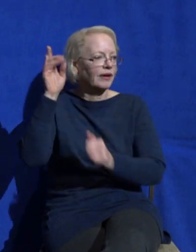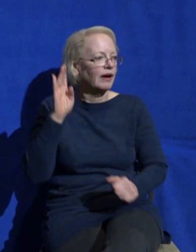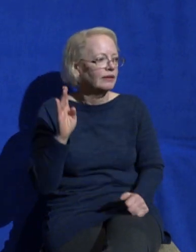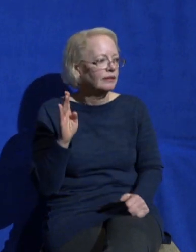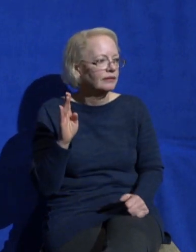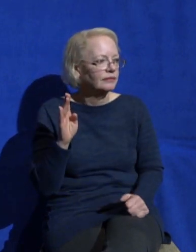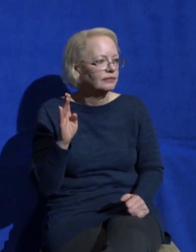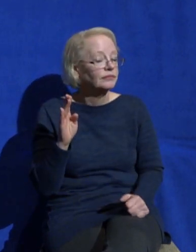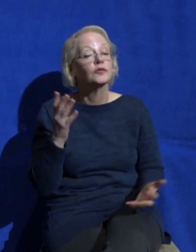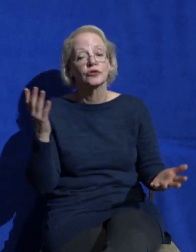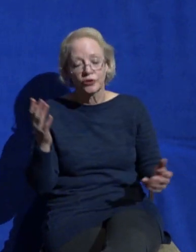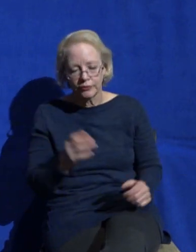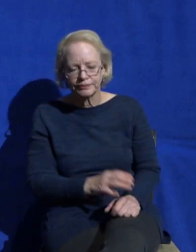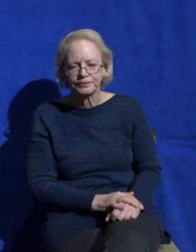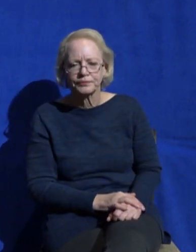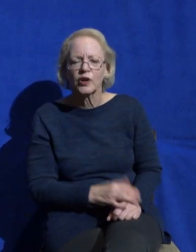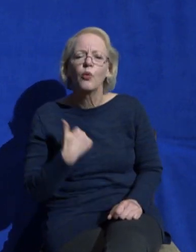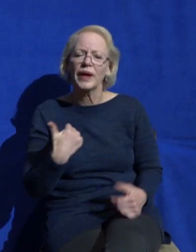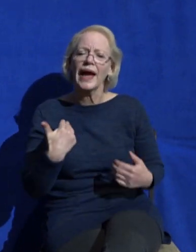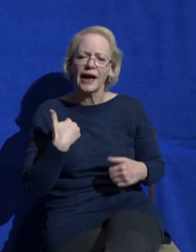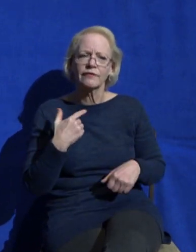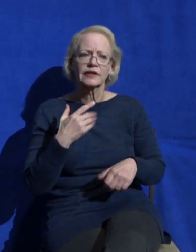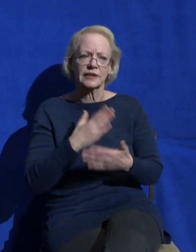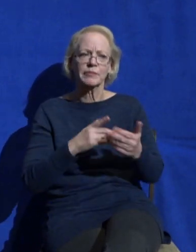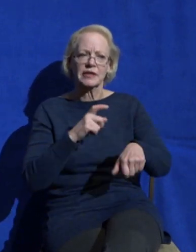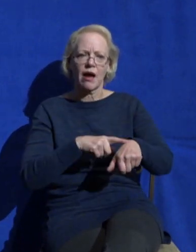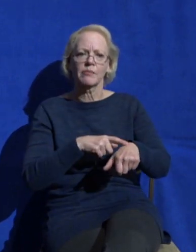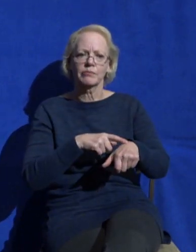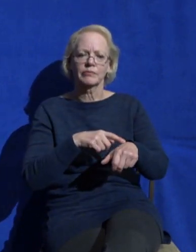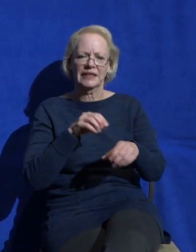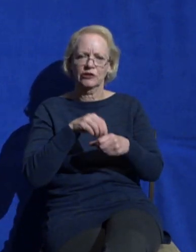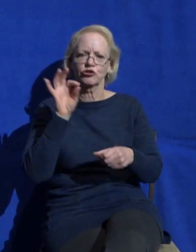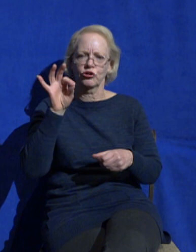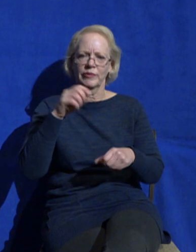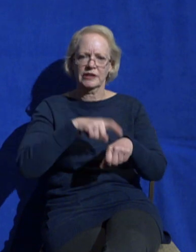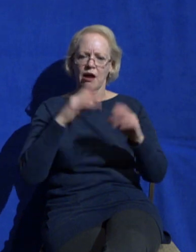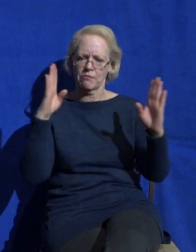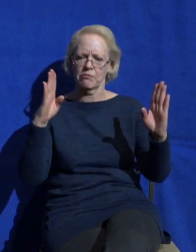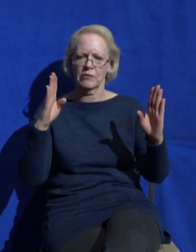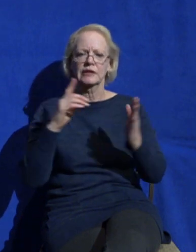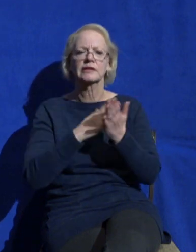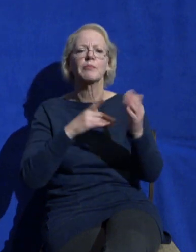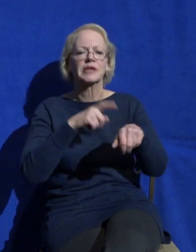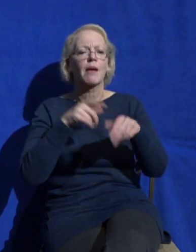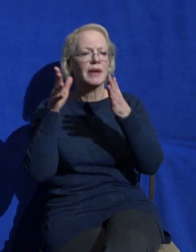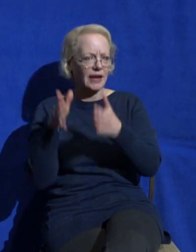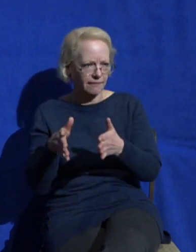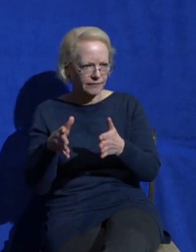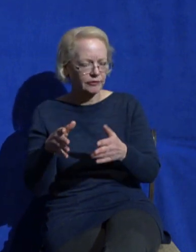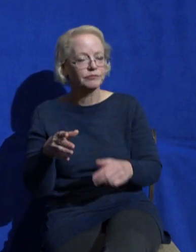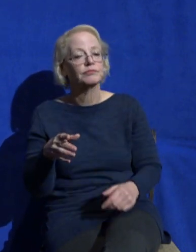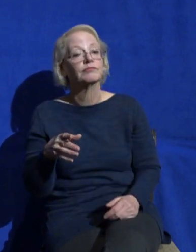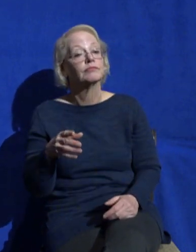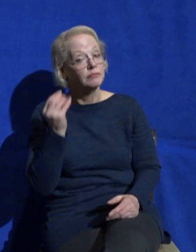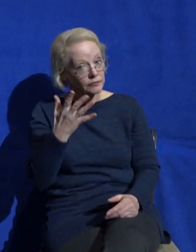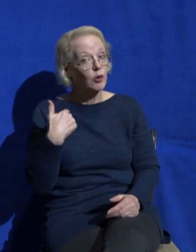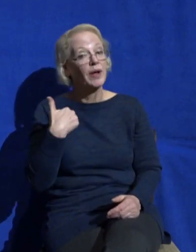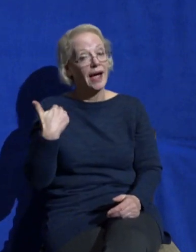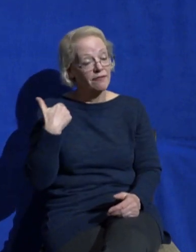have left we got a bunch of resources on that website I mentioned mcclainbible.org slash prayer to help you